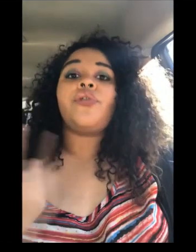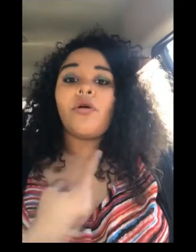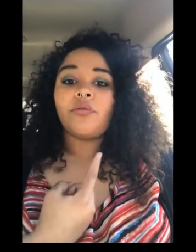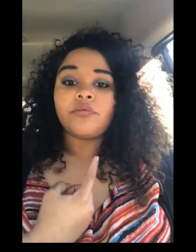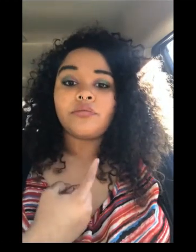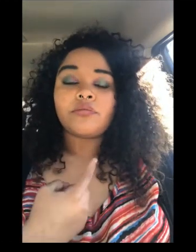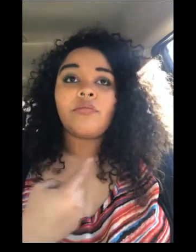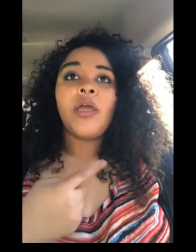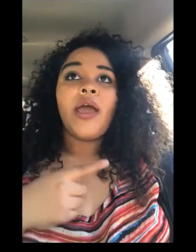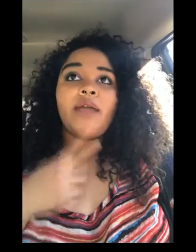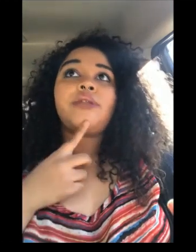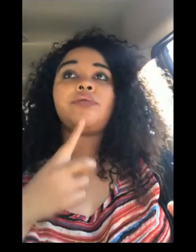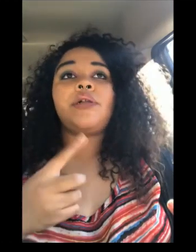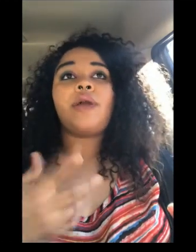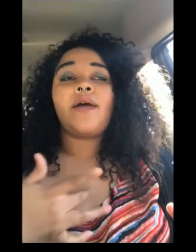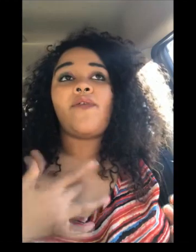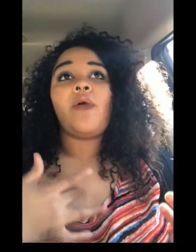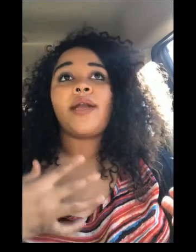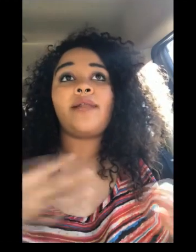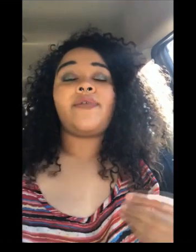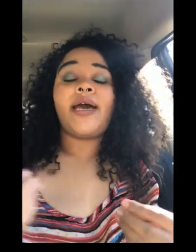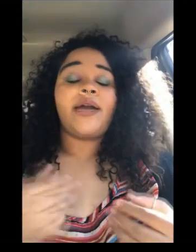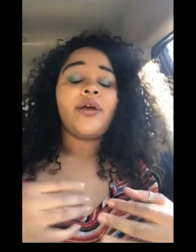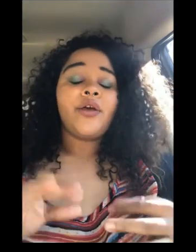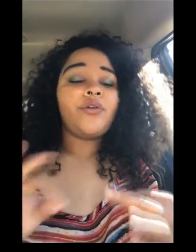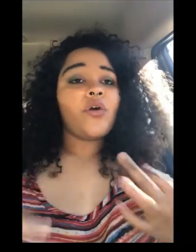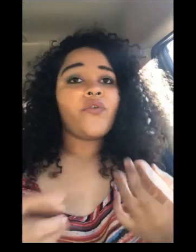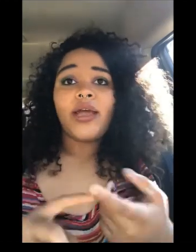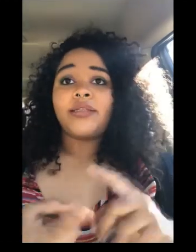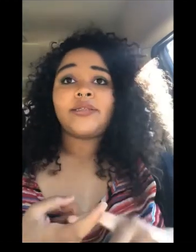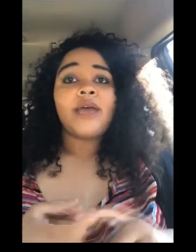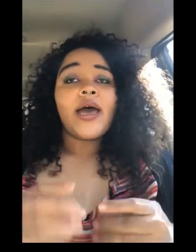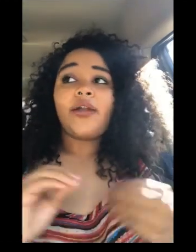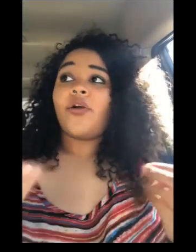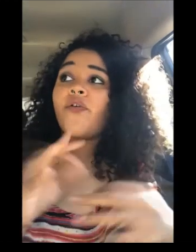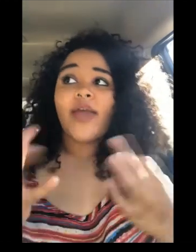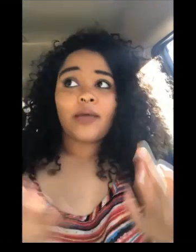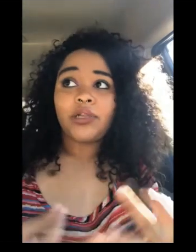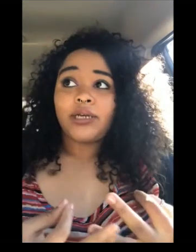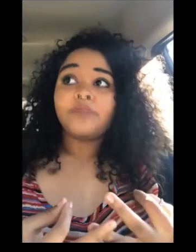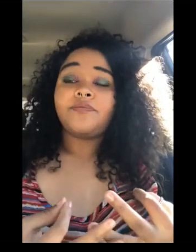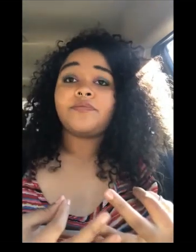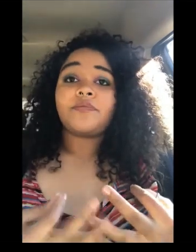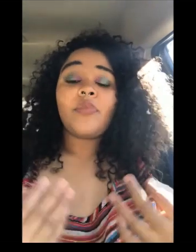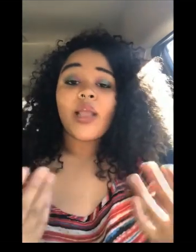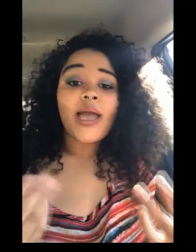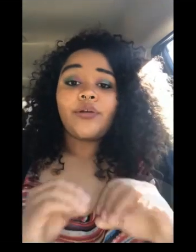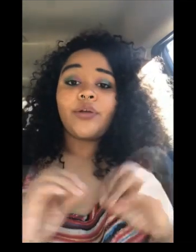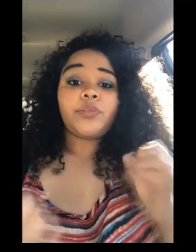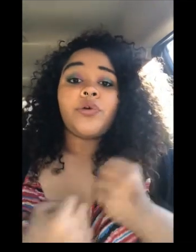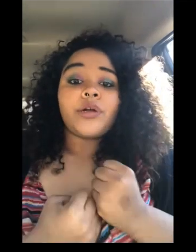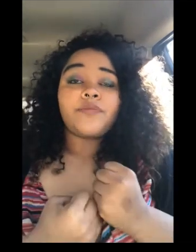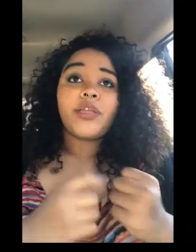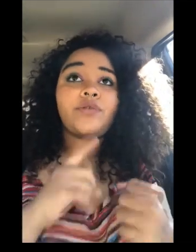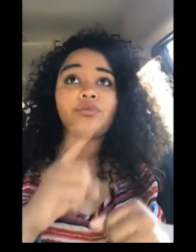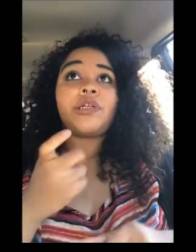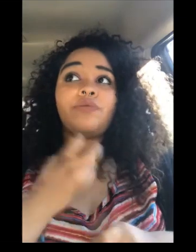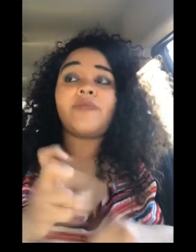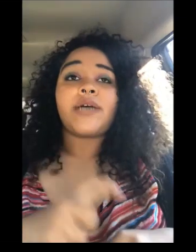alone and that's really what i felt when i left i had no friends i had no family i had no support and it was a really rough